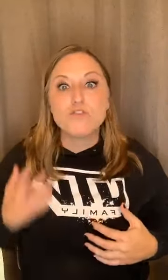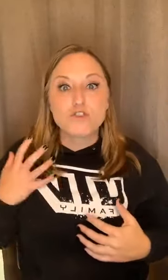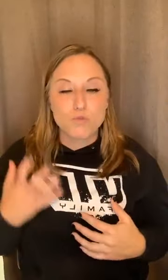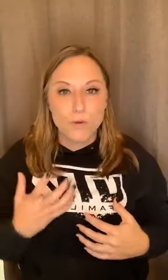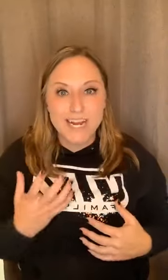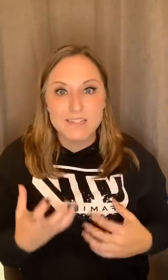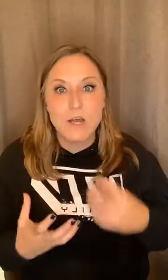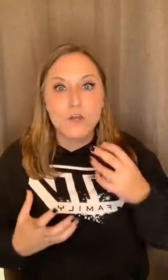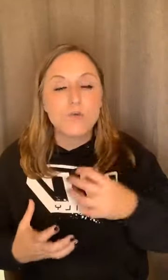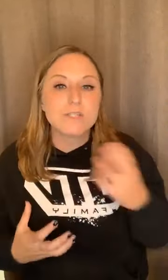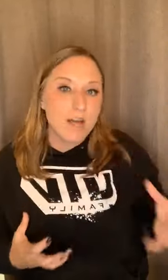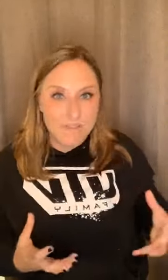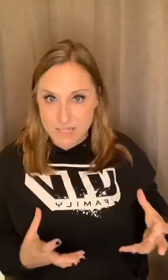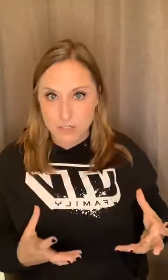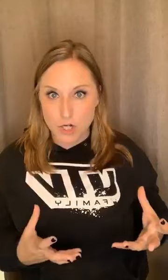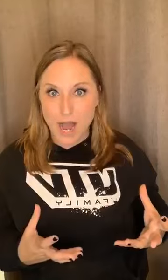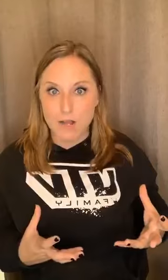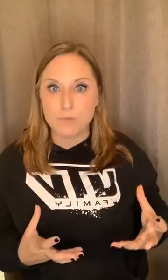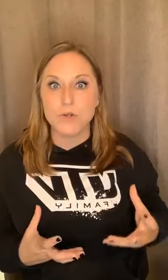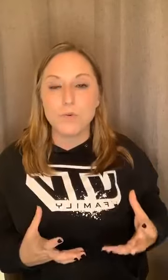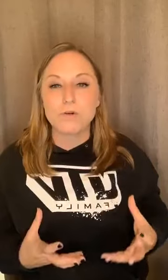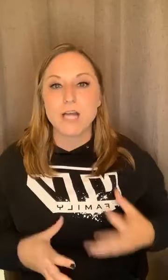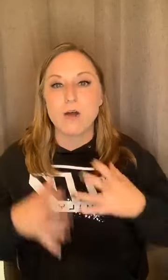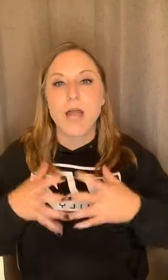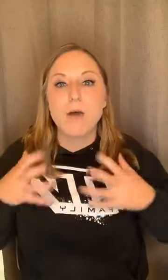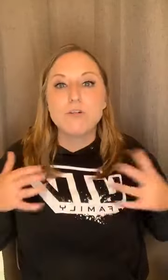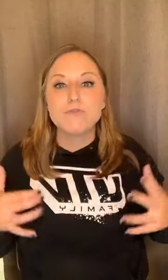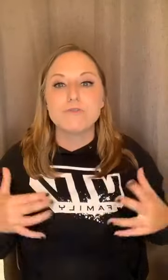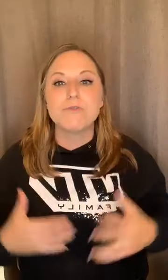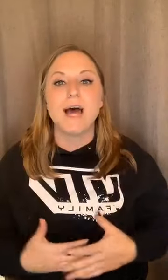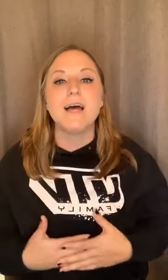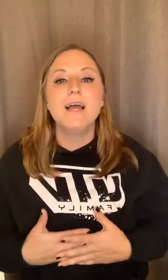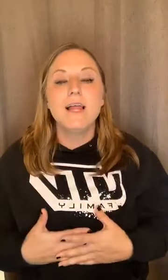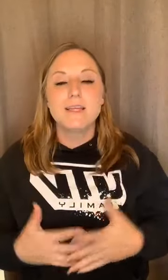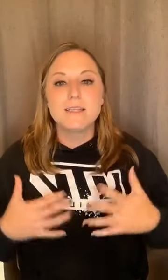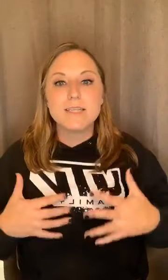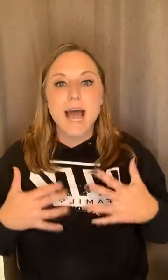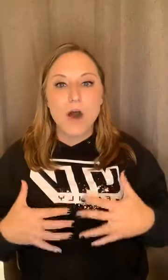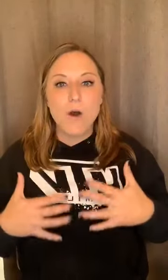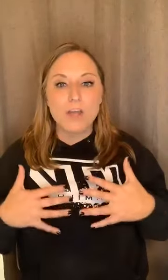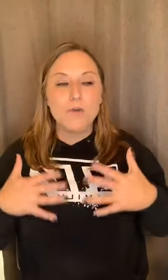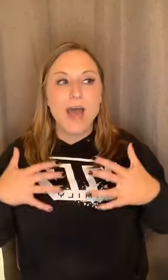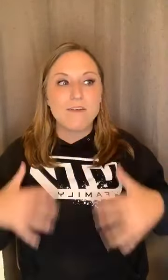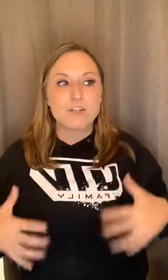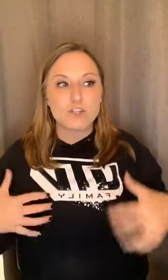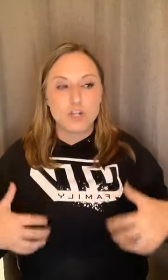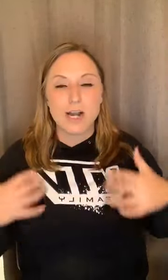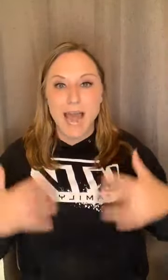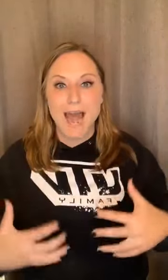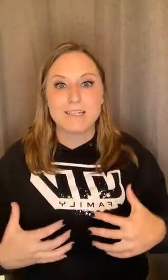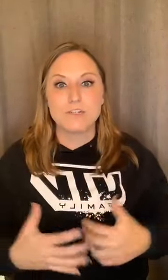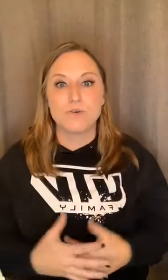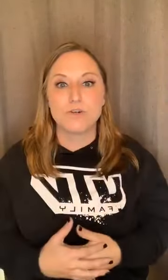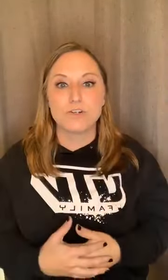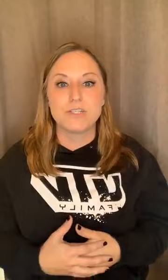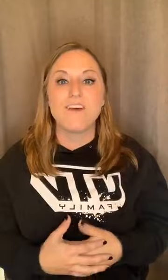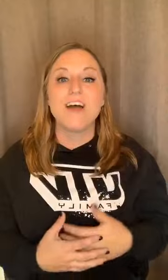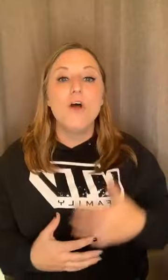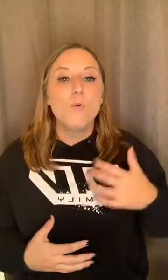treat yourself as a child when you were a child? How would you do that? This is how you have to start acting toward yourself. We